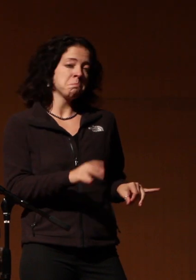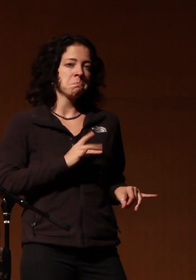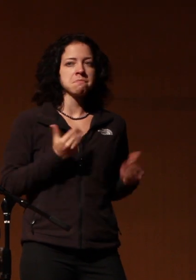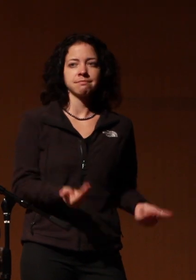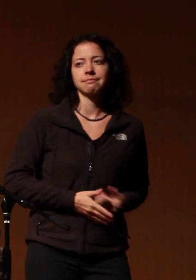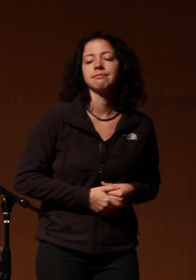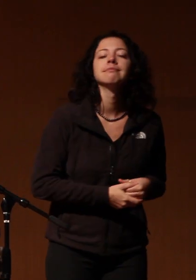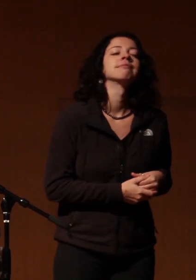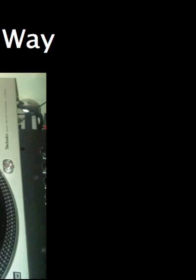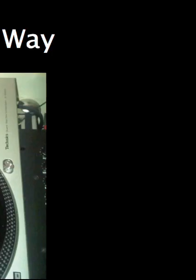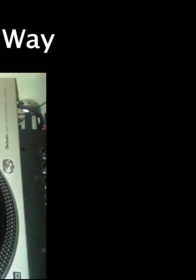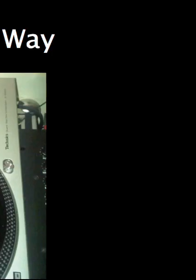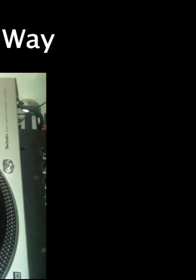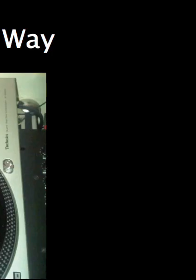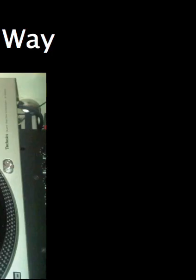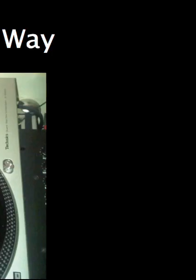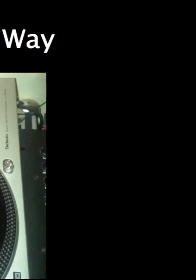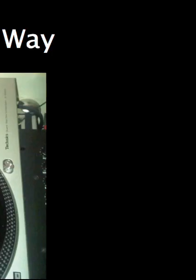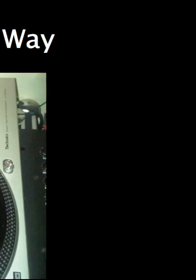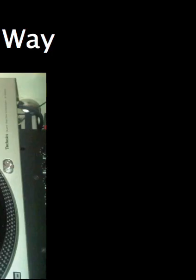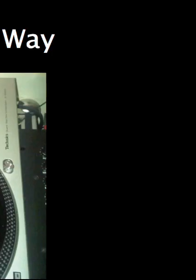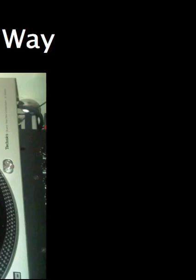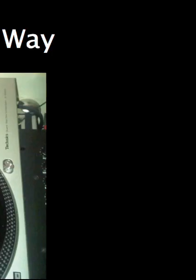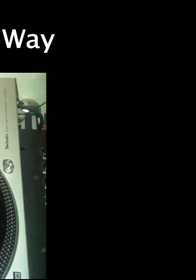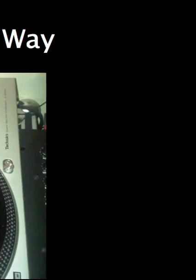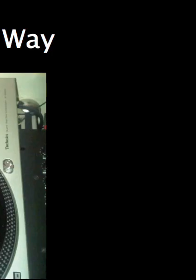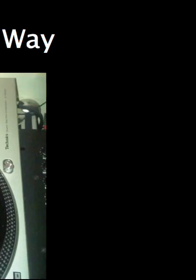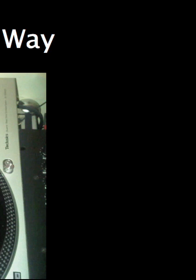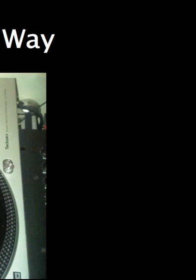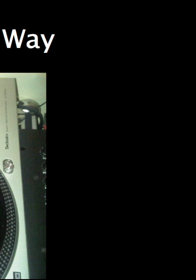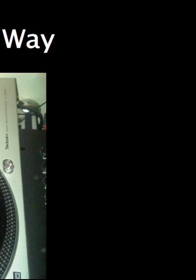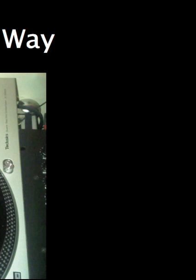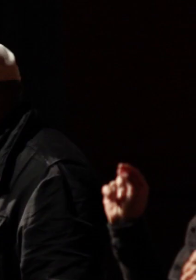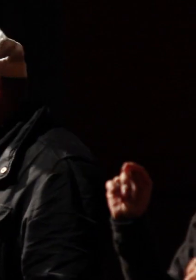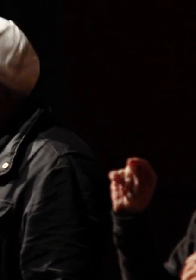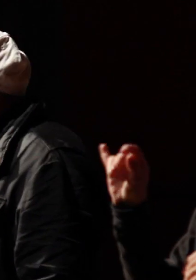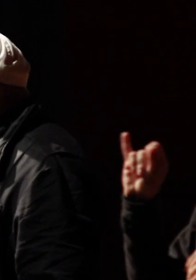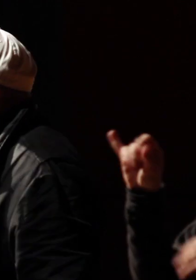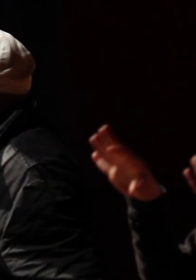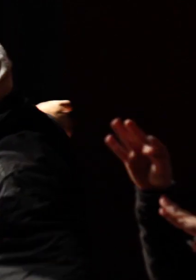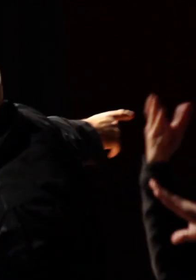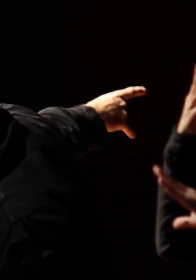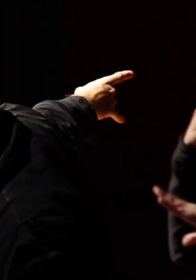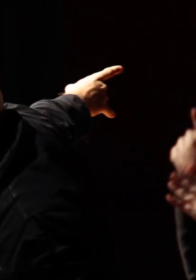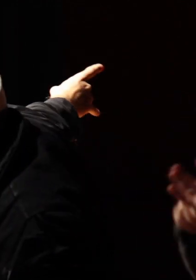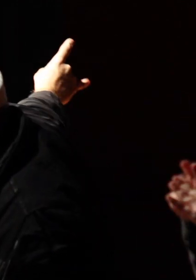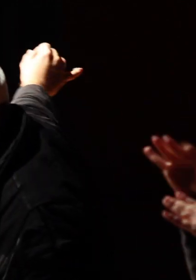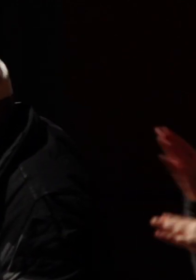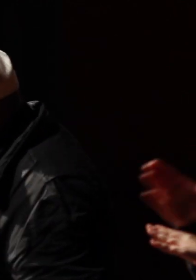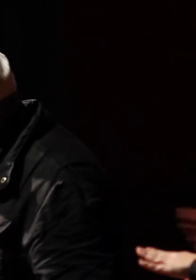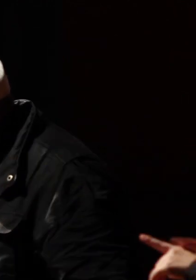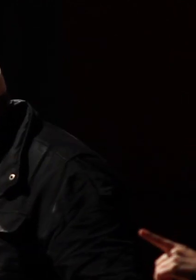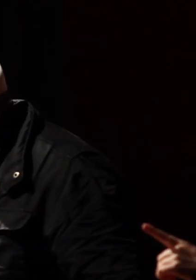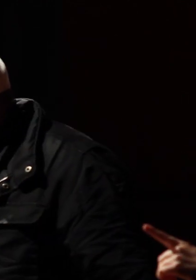okay now let's go into another fundamental of DJing it's called cue points like finding the front end of a song what have you and see from the picture there